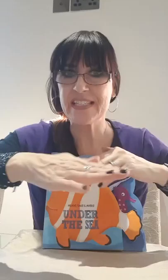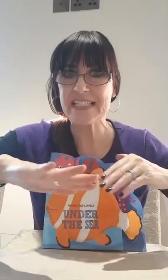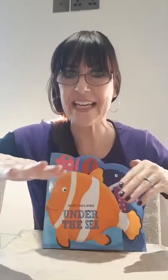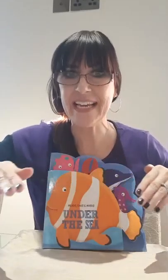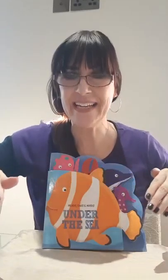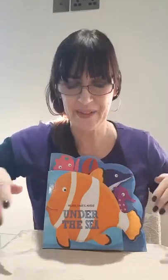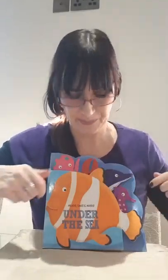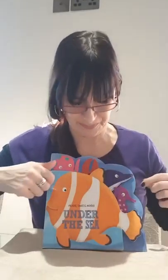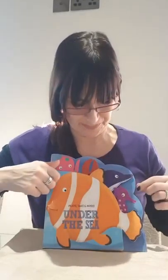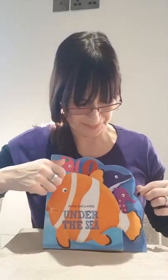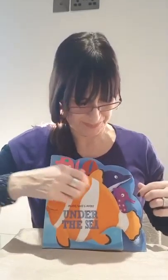Sea.